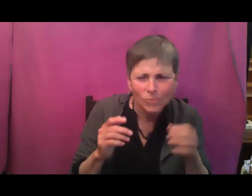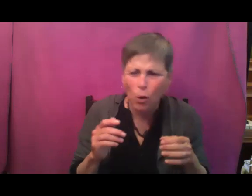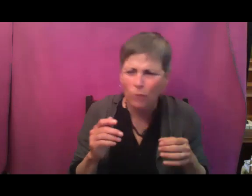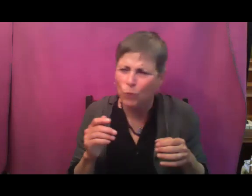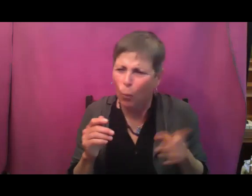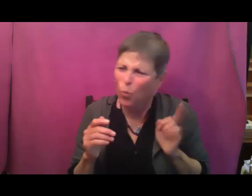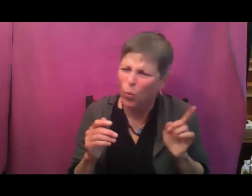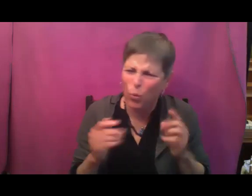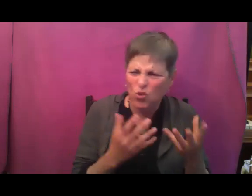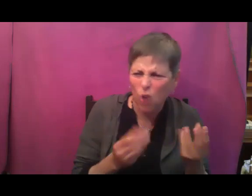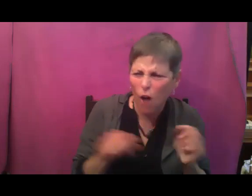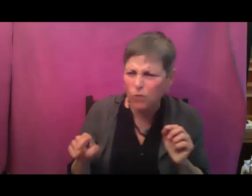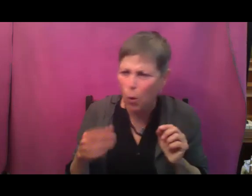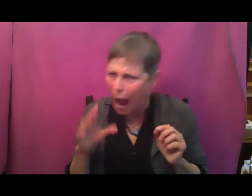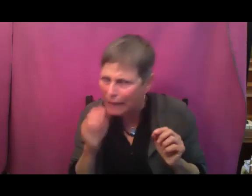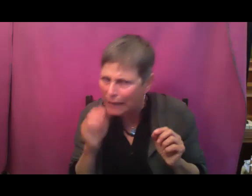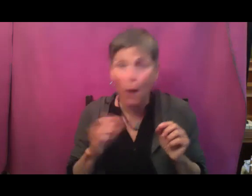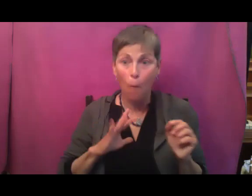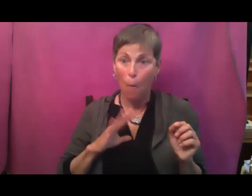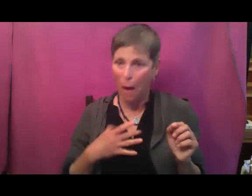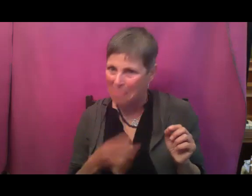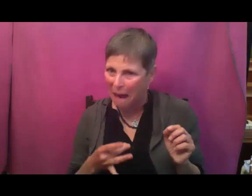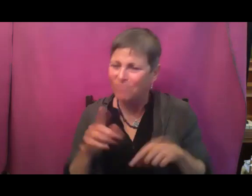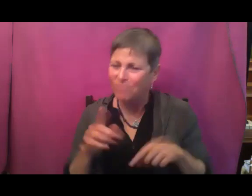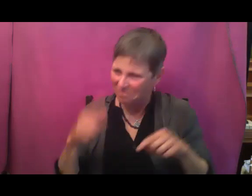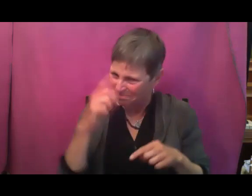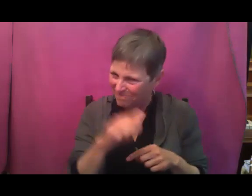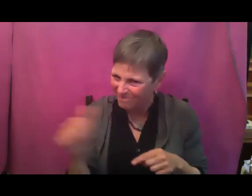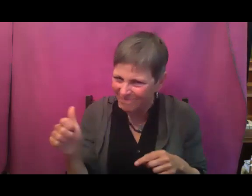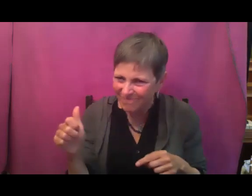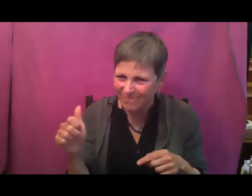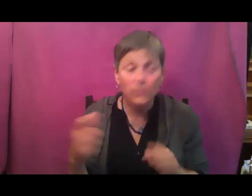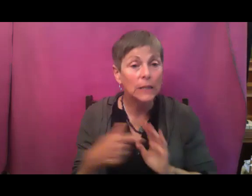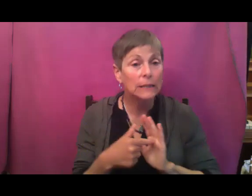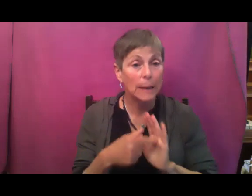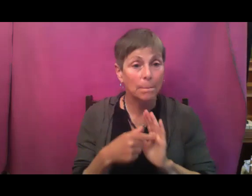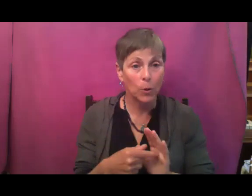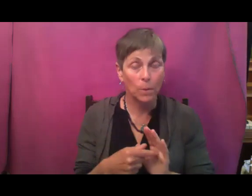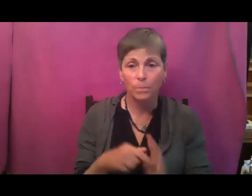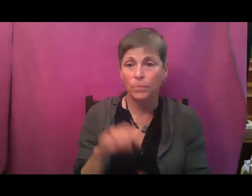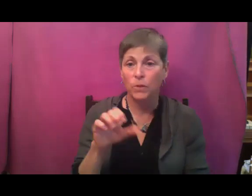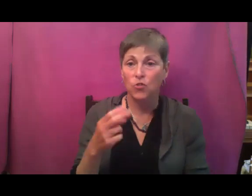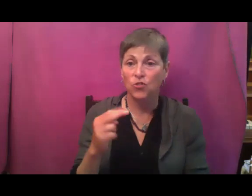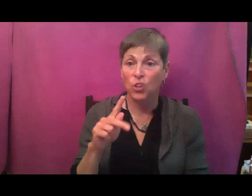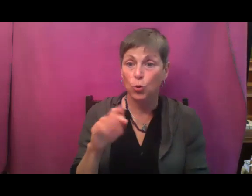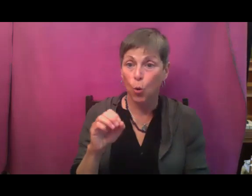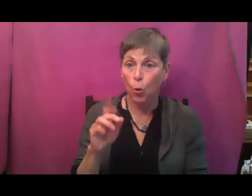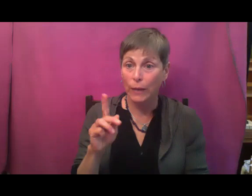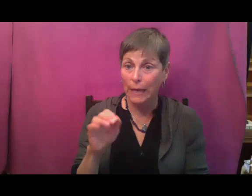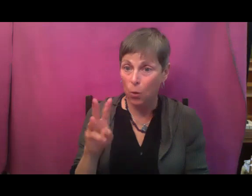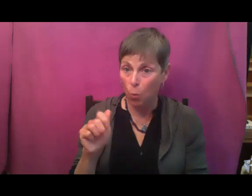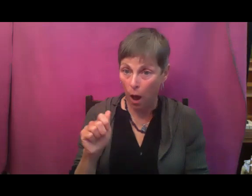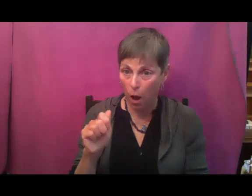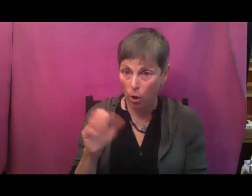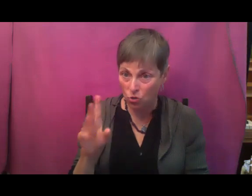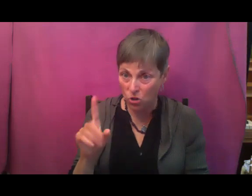flavor you like best. For example, our Shinto Kiwa cucumber is so luscious. And